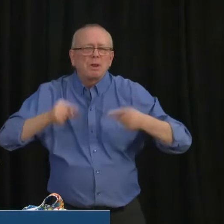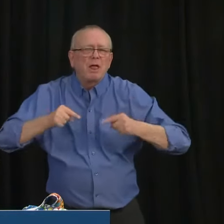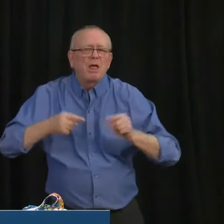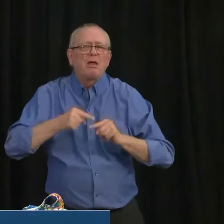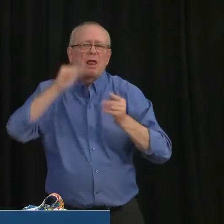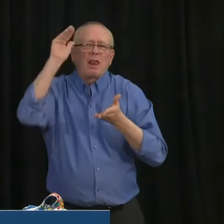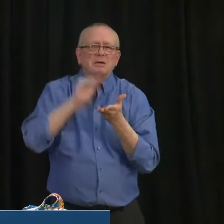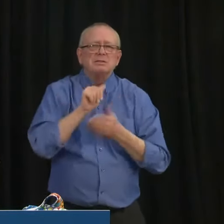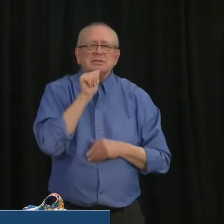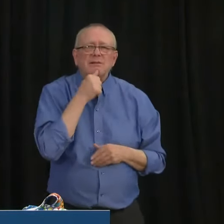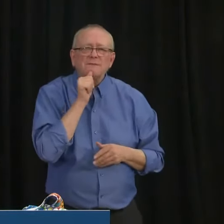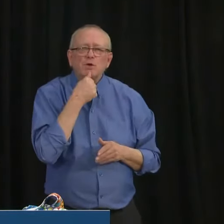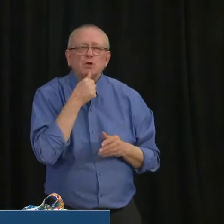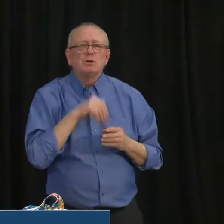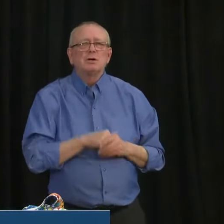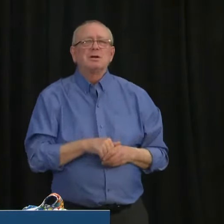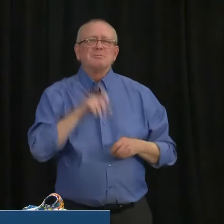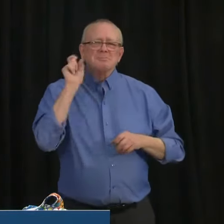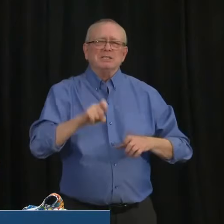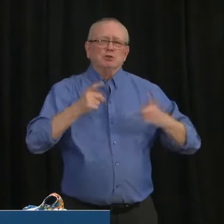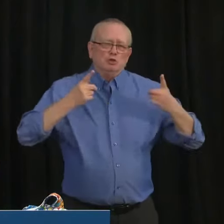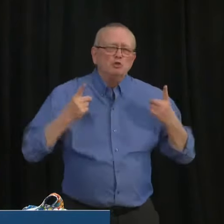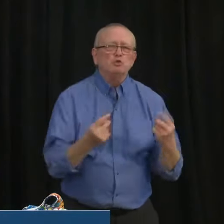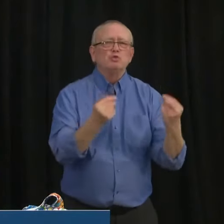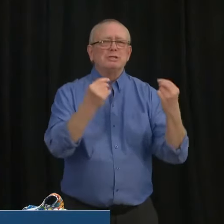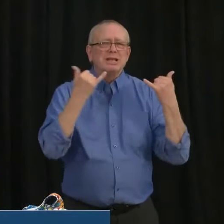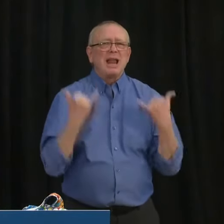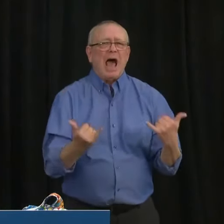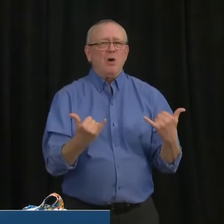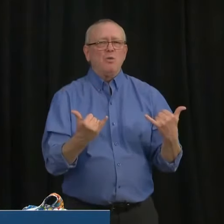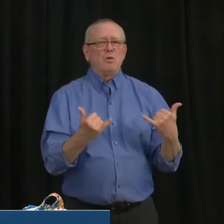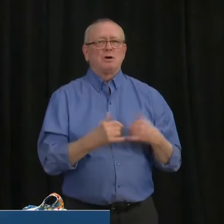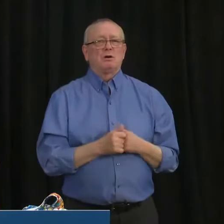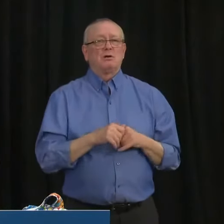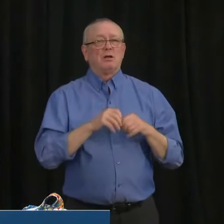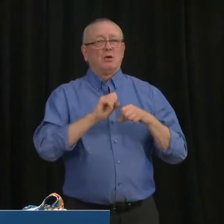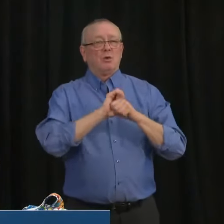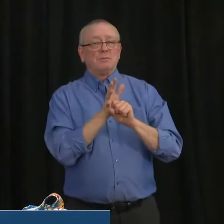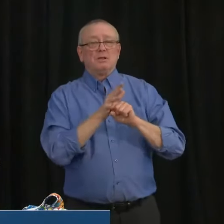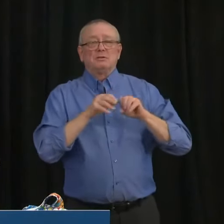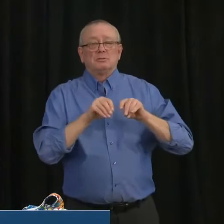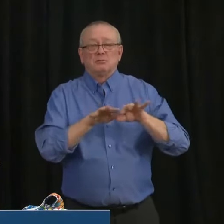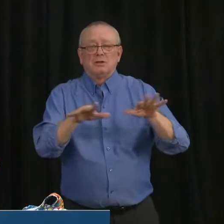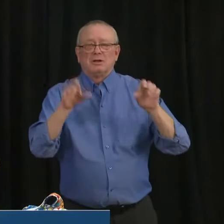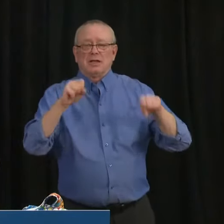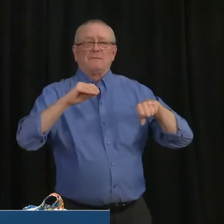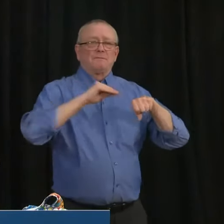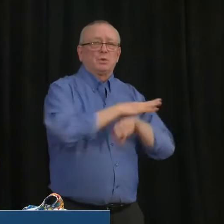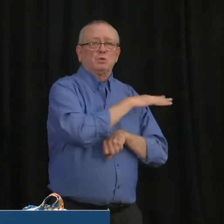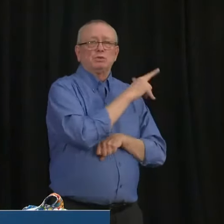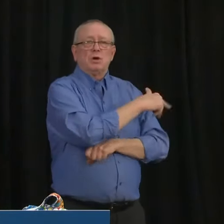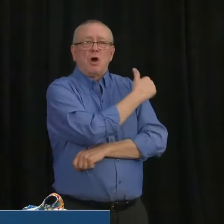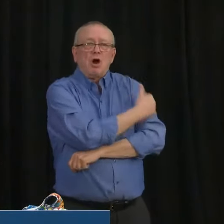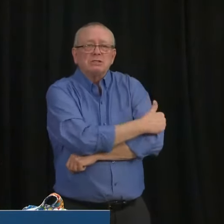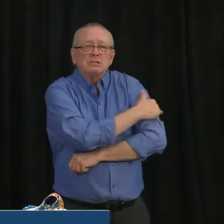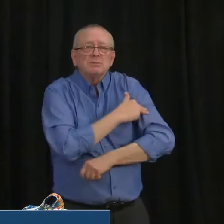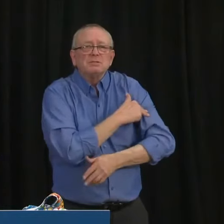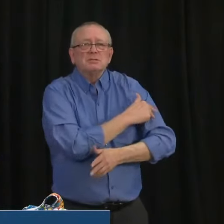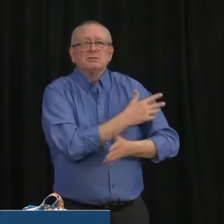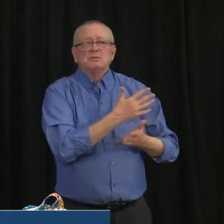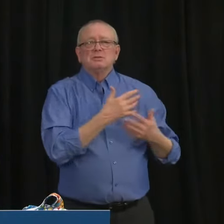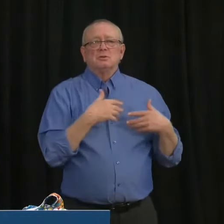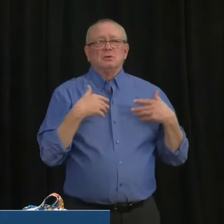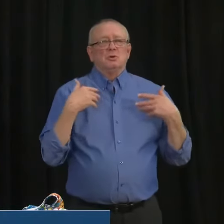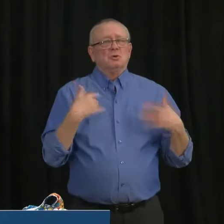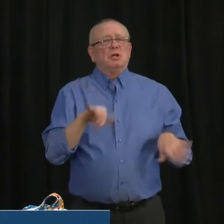action now. The spread of the virus, the impact on our health system and the challenges it poses to our health system are serious.